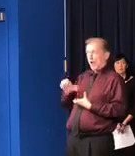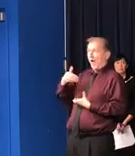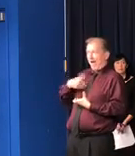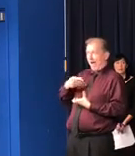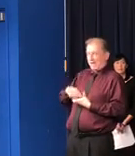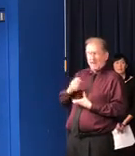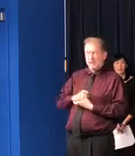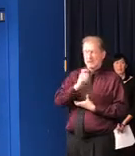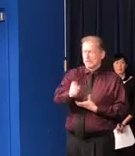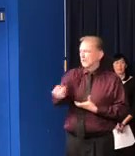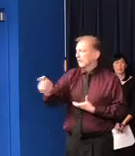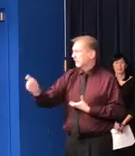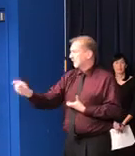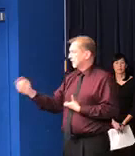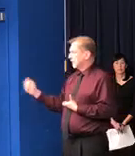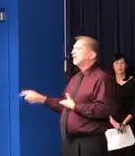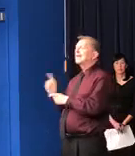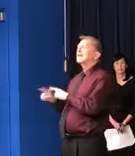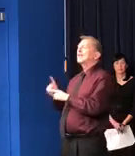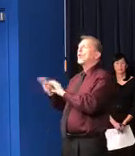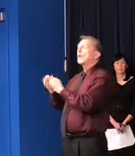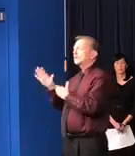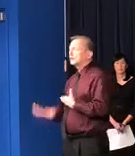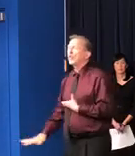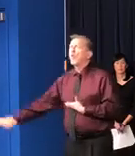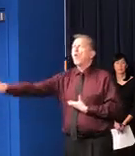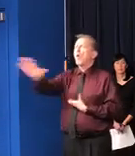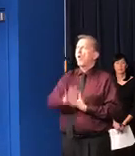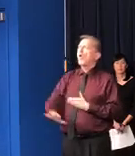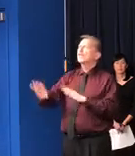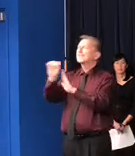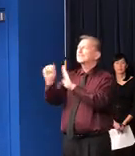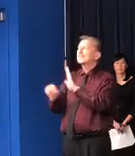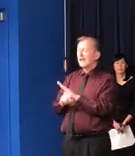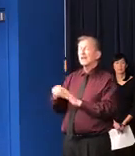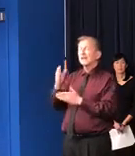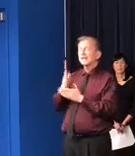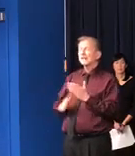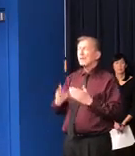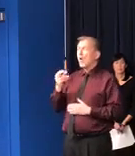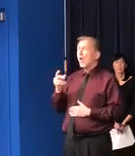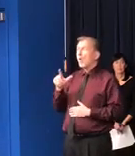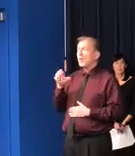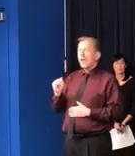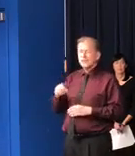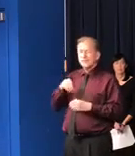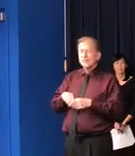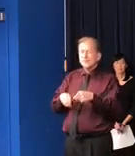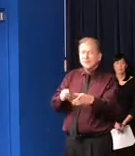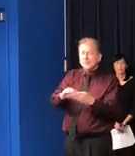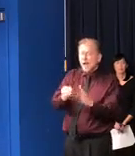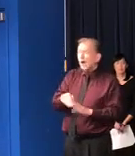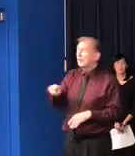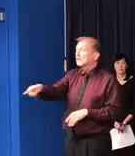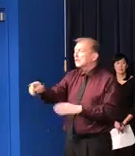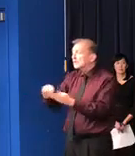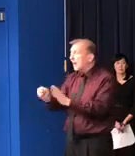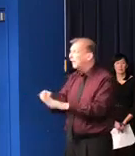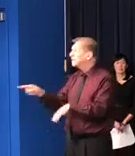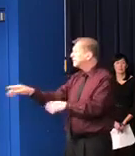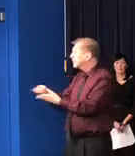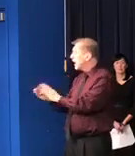And I'm especially concerned to focus on homeless people who often are forgotten perhaps in the